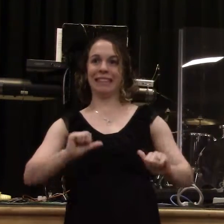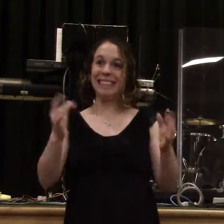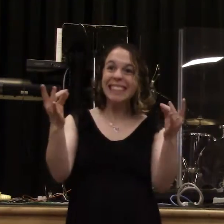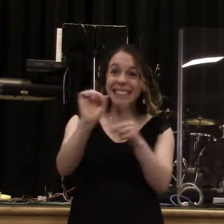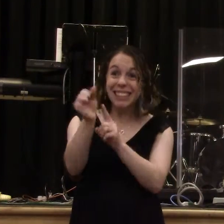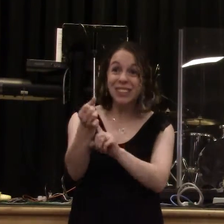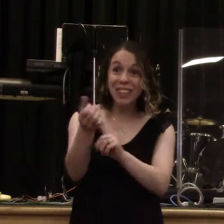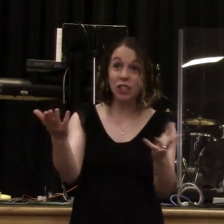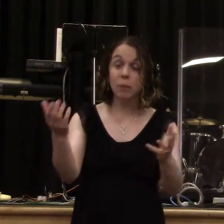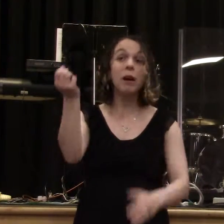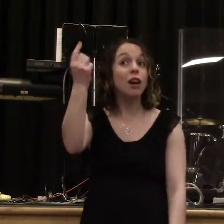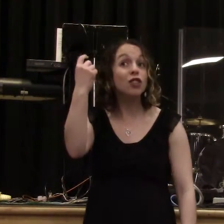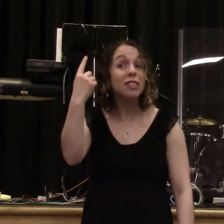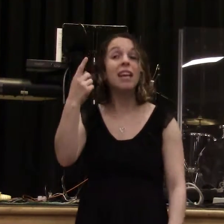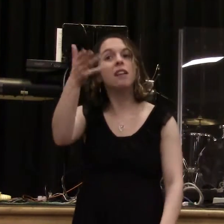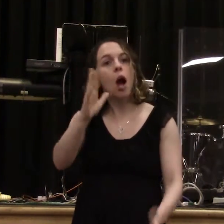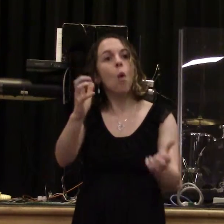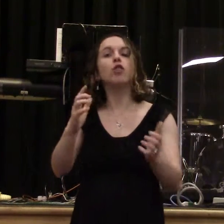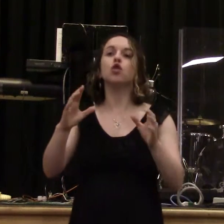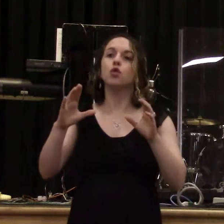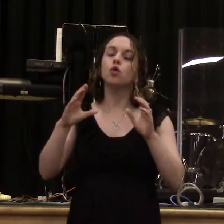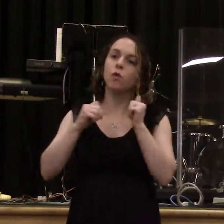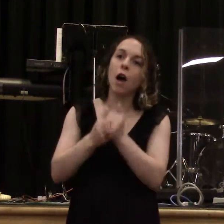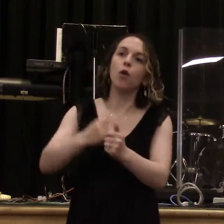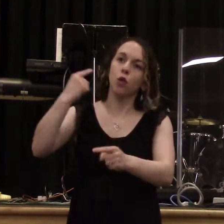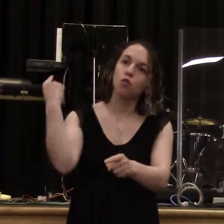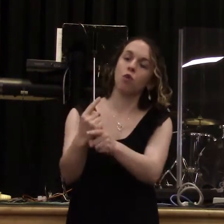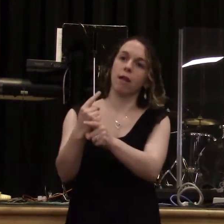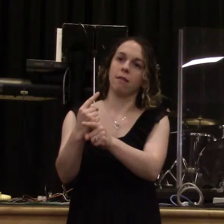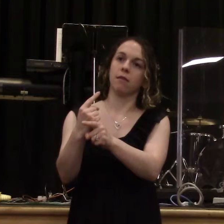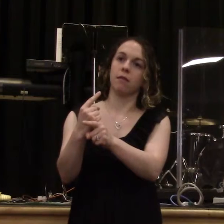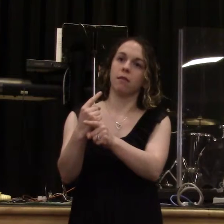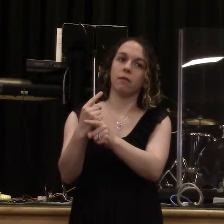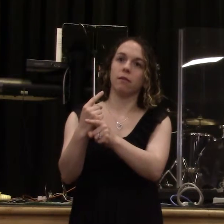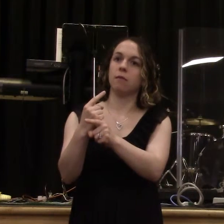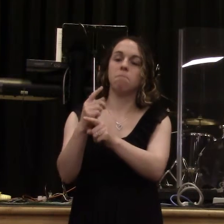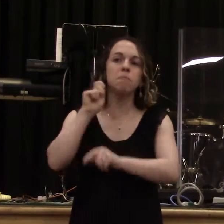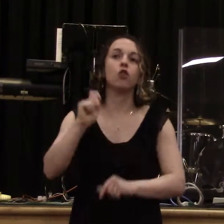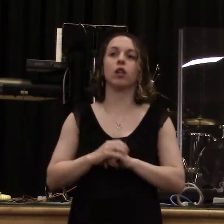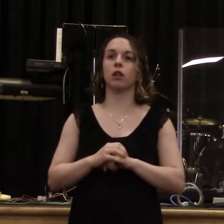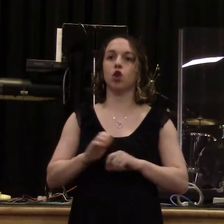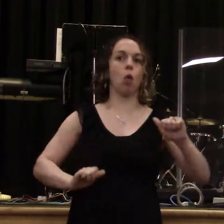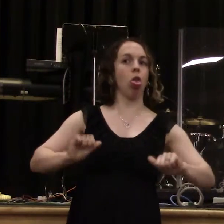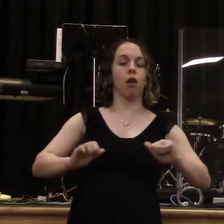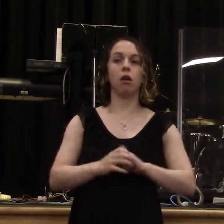is godly right. Somebody say amen. As a Christian, we stand for what is right,